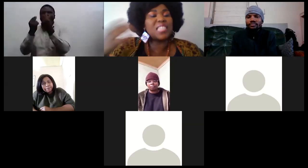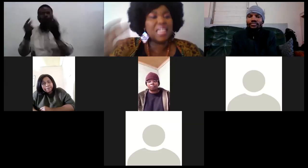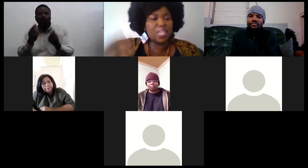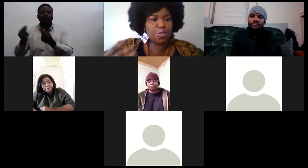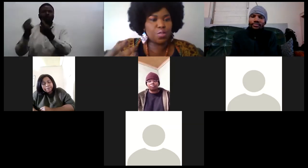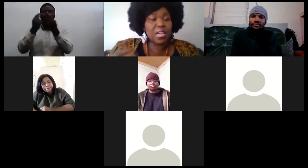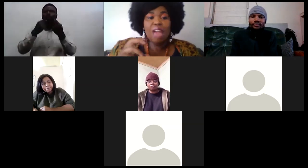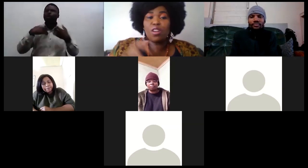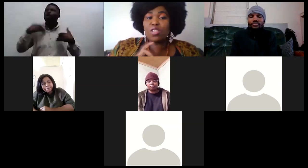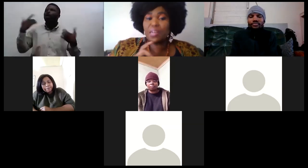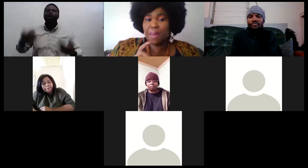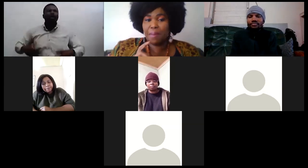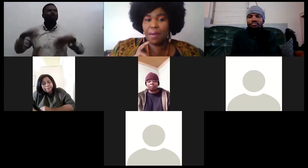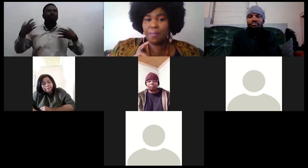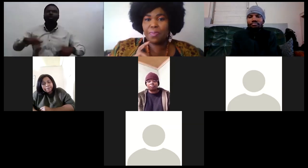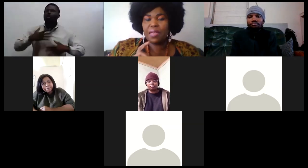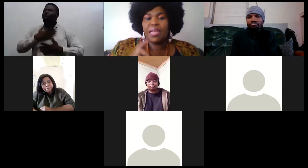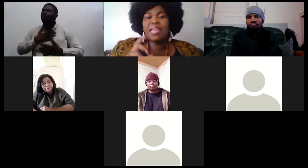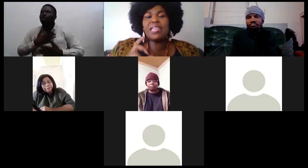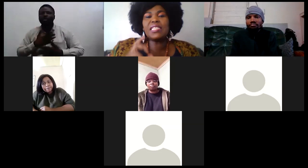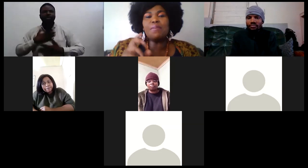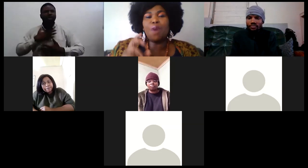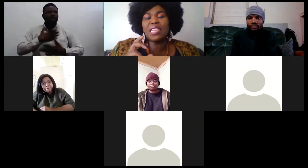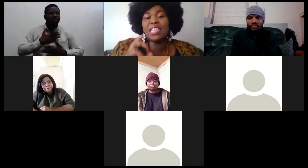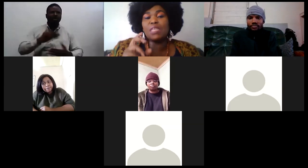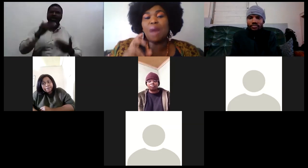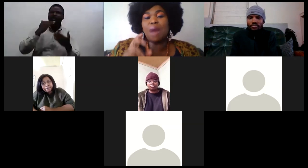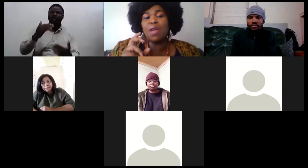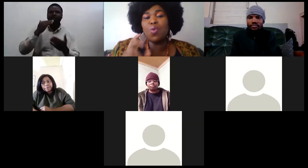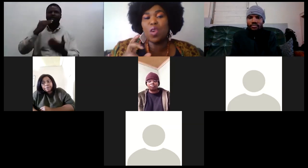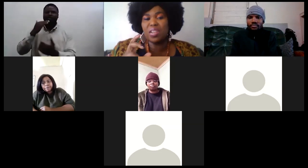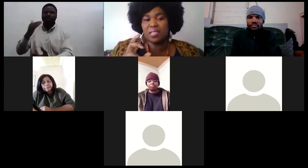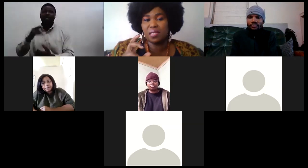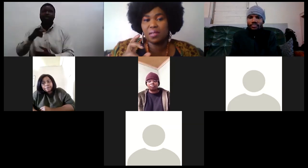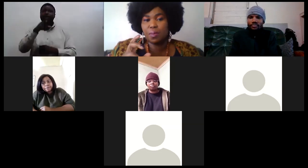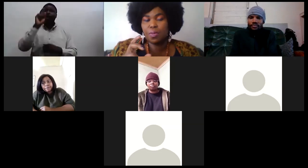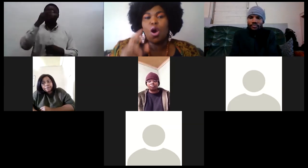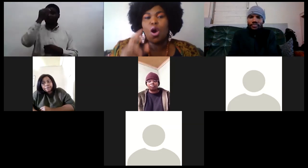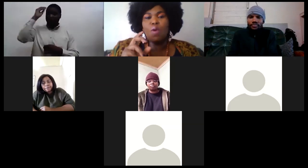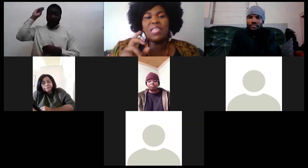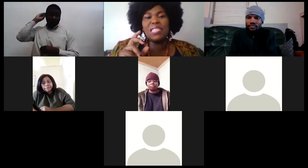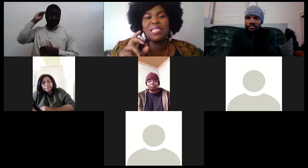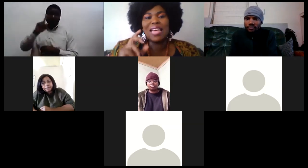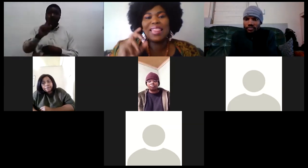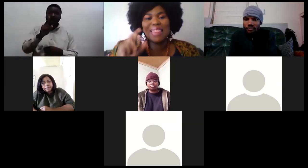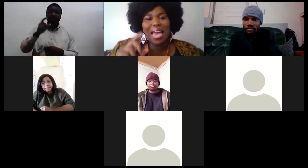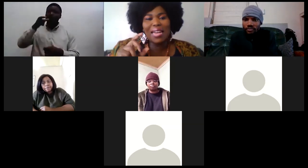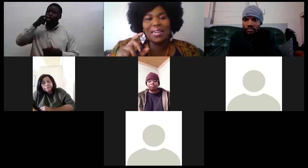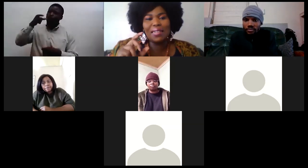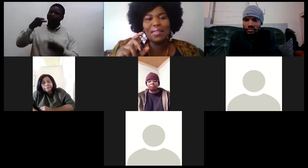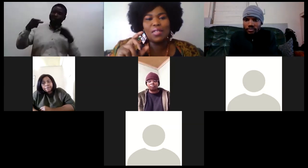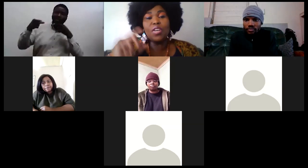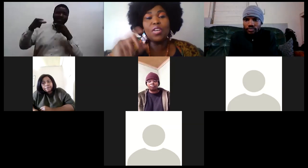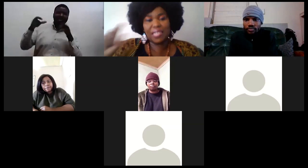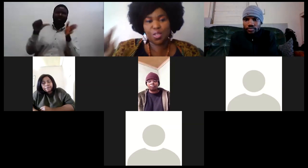practicing gratitude and also remember it is important there is power in words always thank